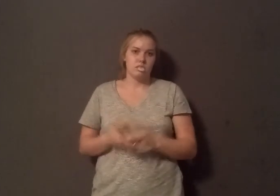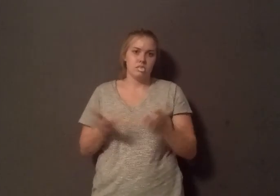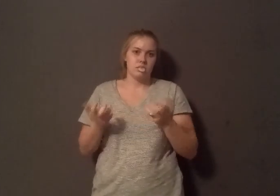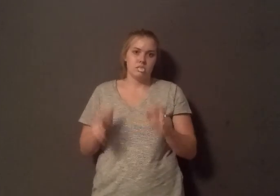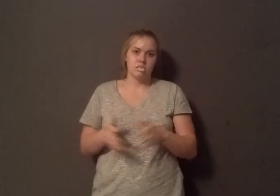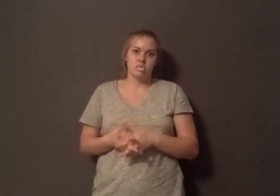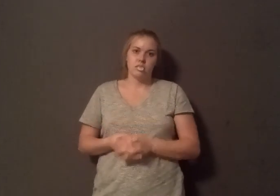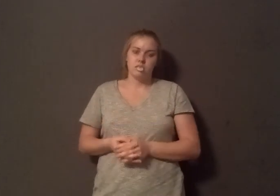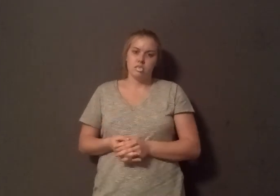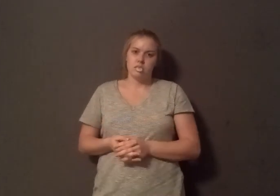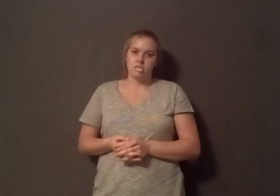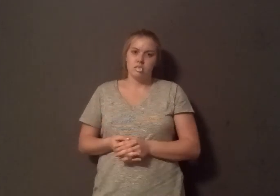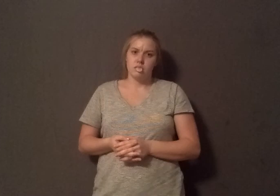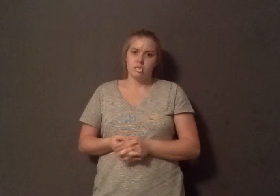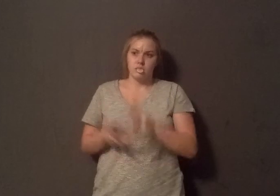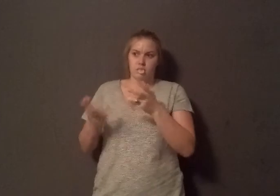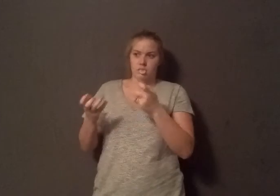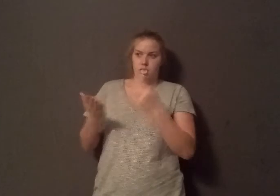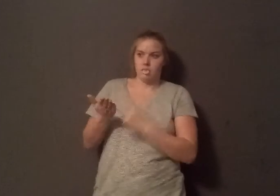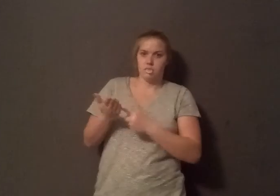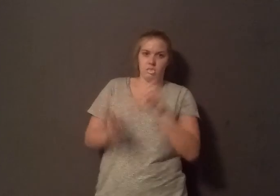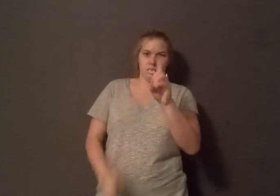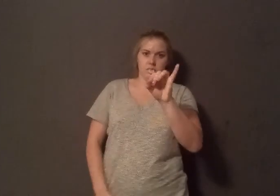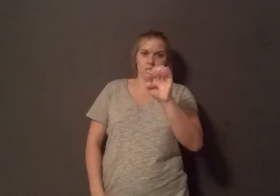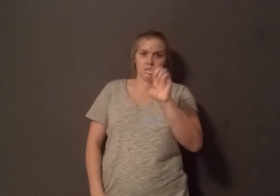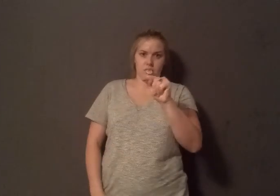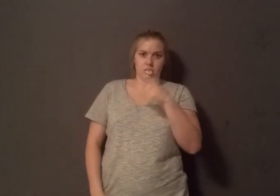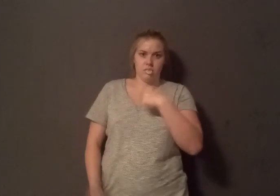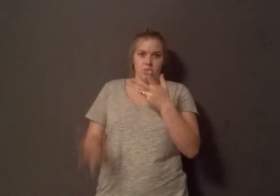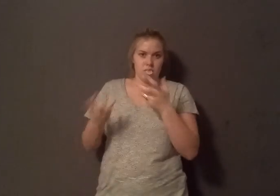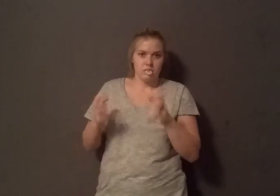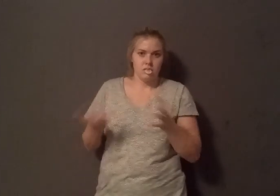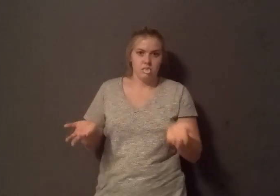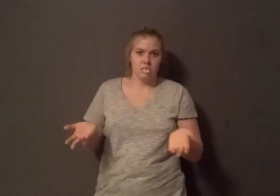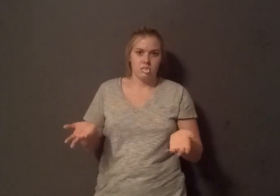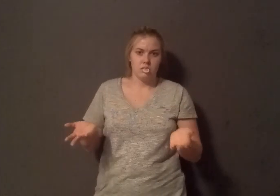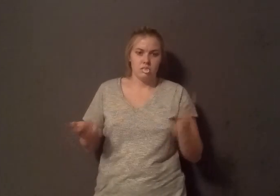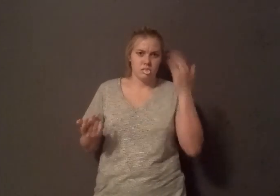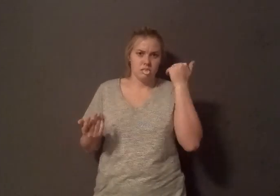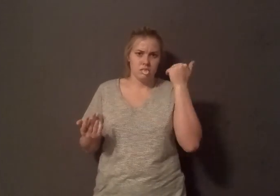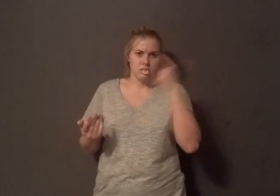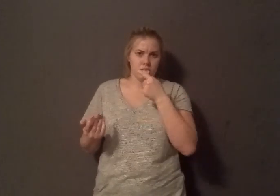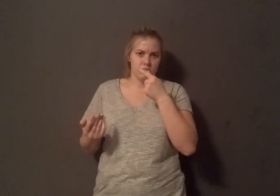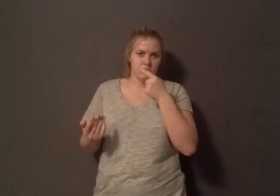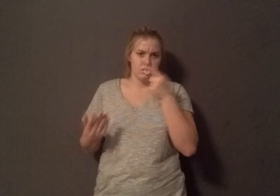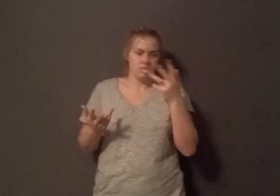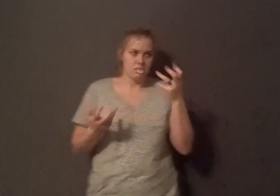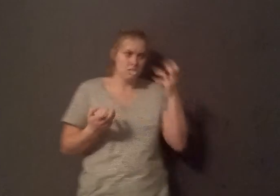If that's where you want to go with this, I'm sorry, I'm not the person that you should be talking to. And why is that though? If that's what you want